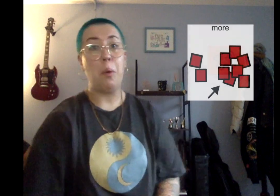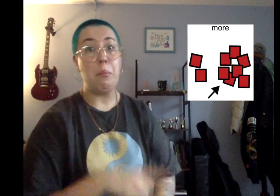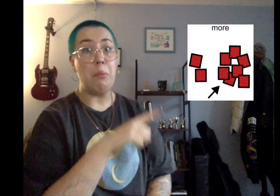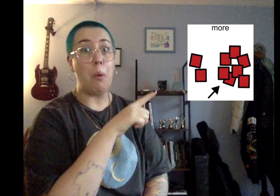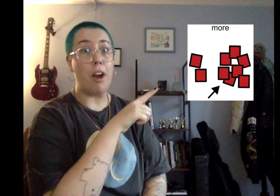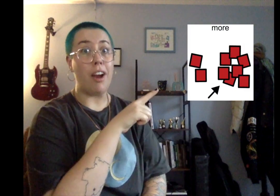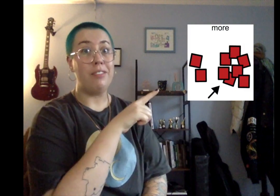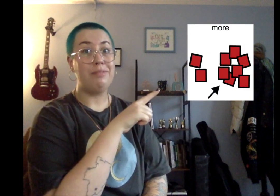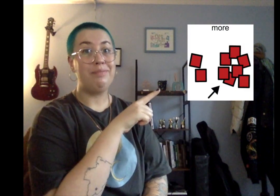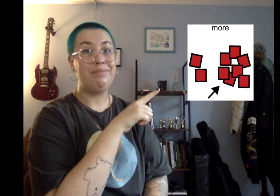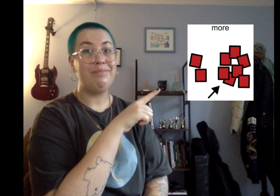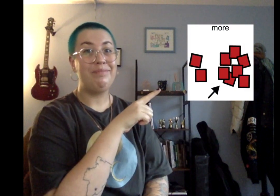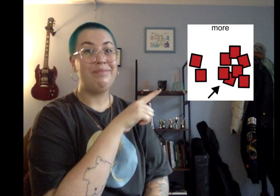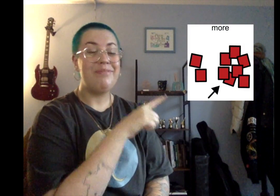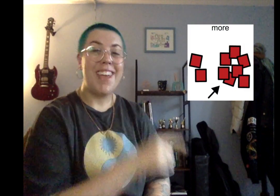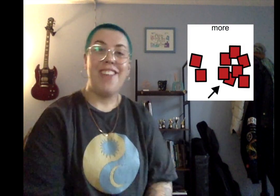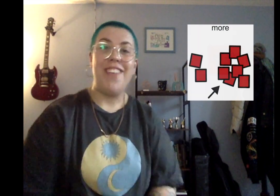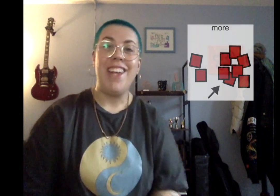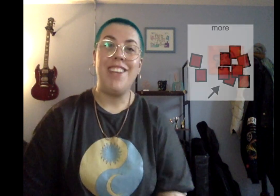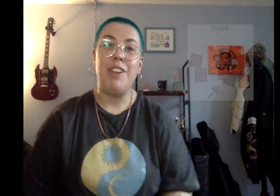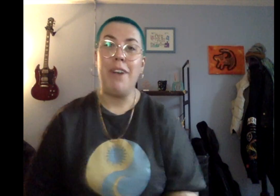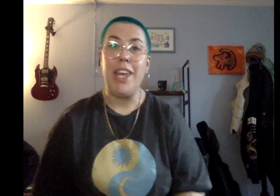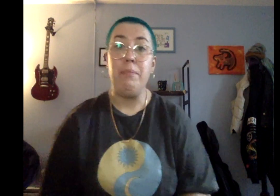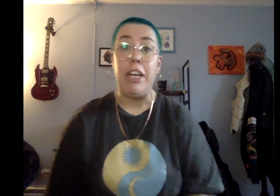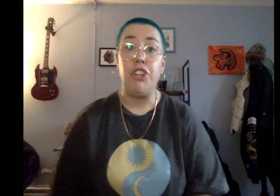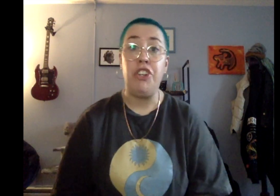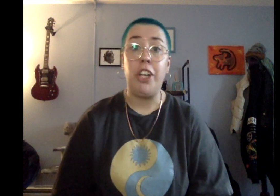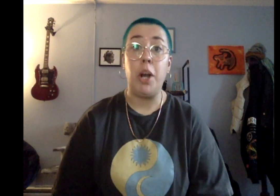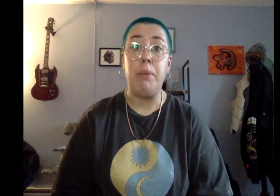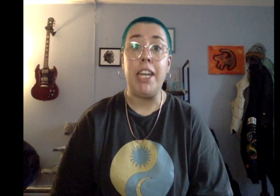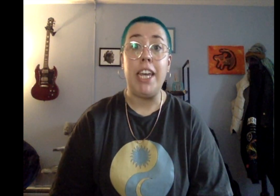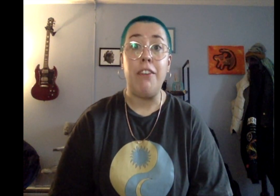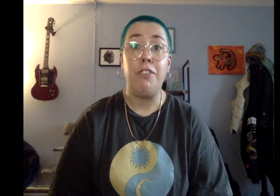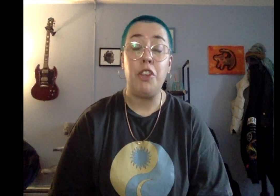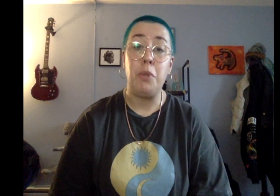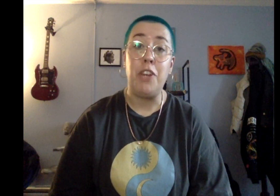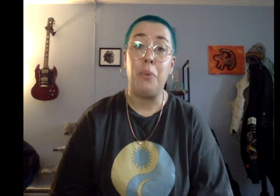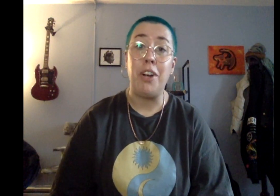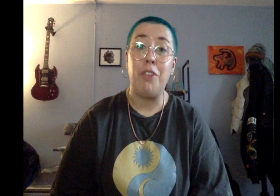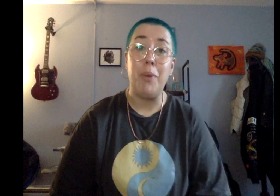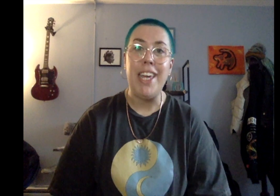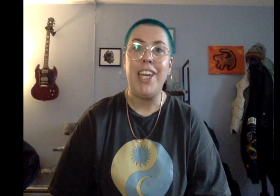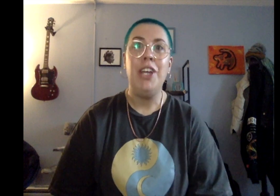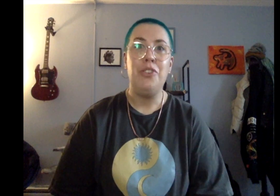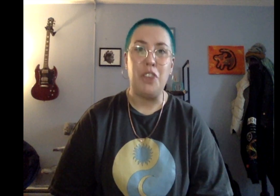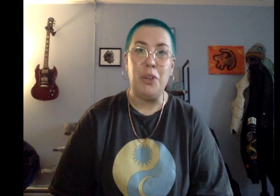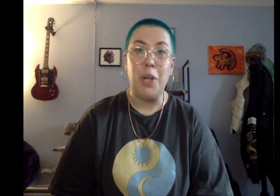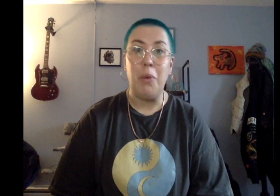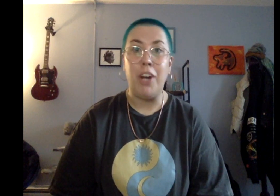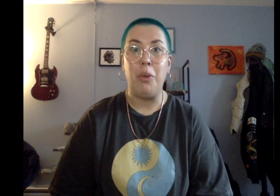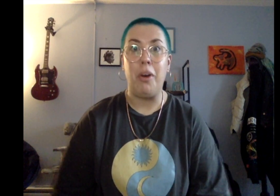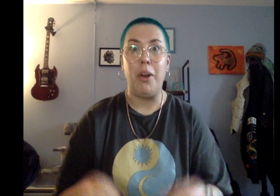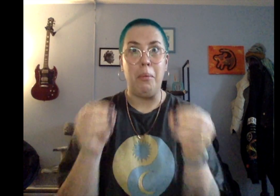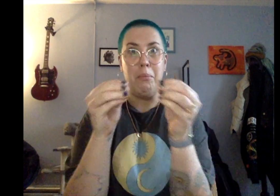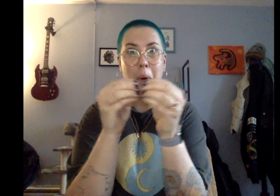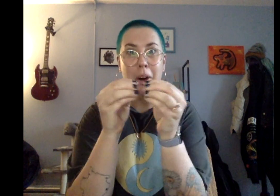More. Thanks everybody. Make sure you check out our PDF for this week's Word of the Week so you can work the word more